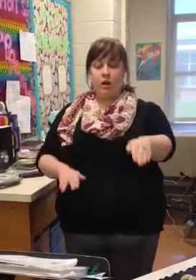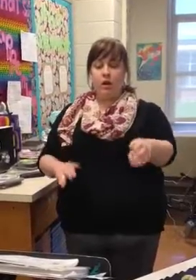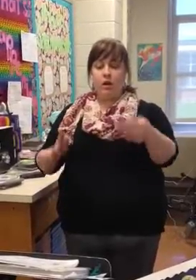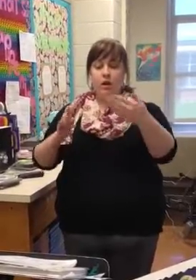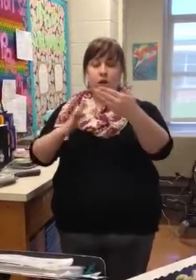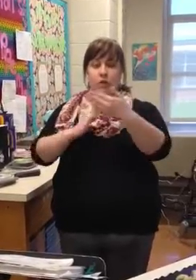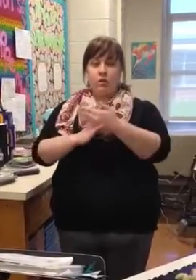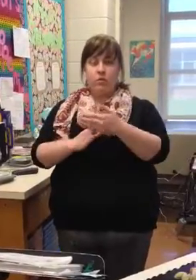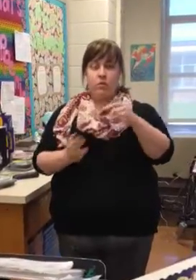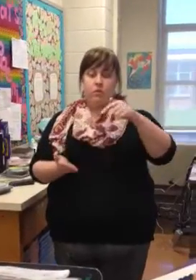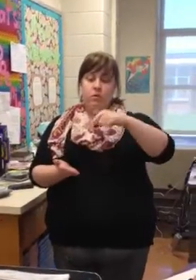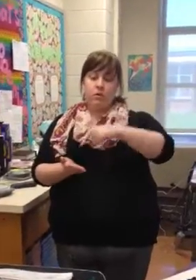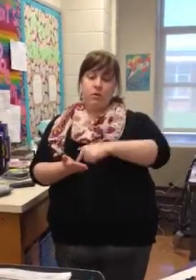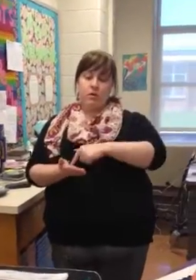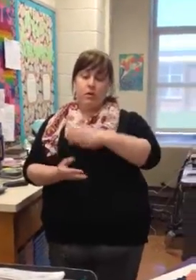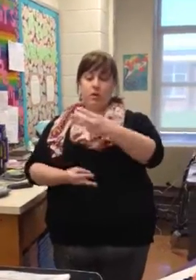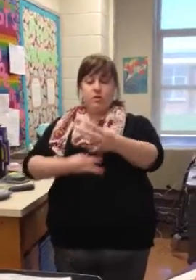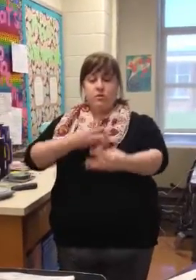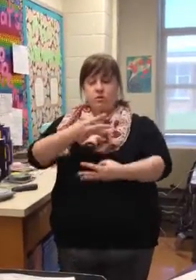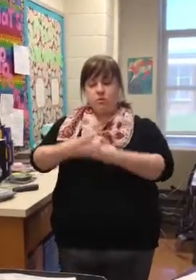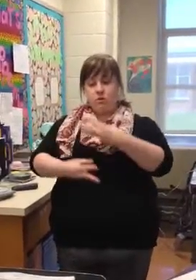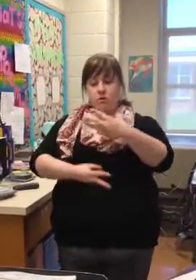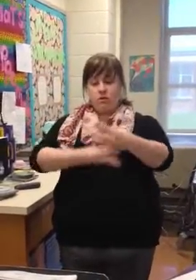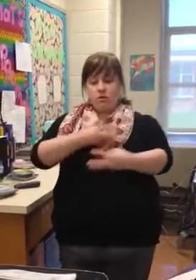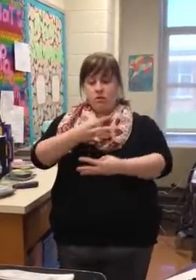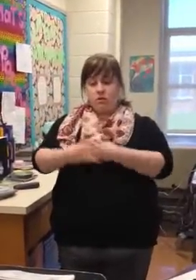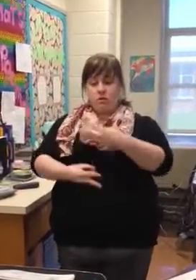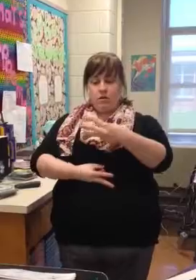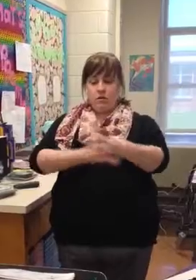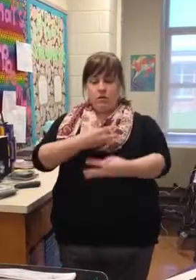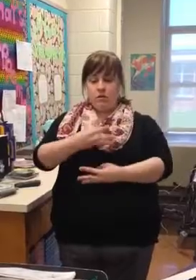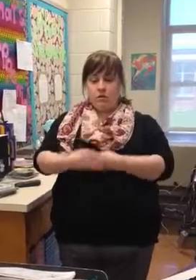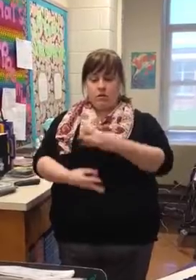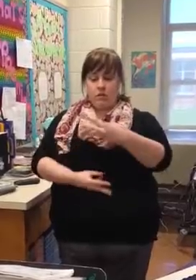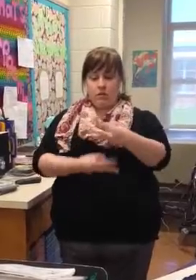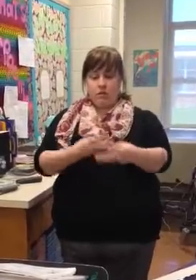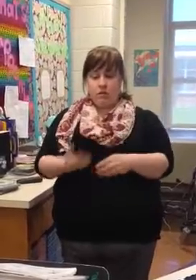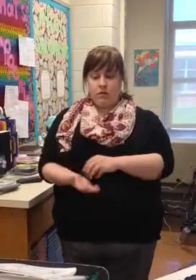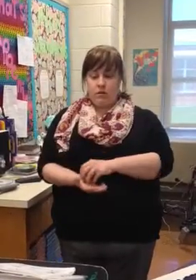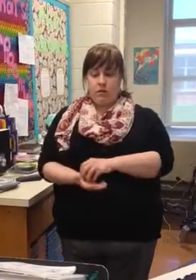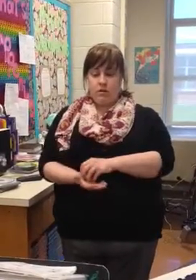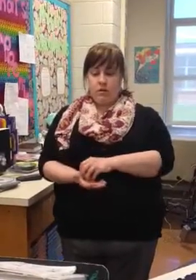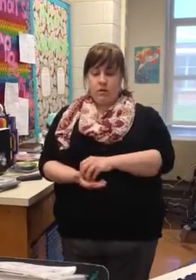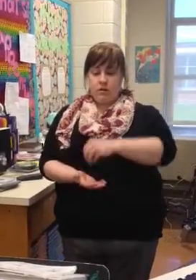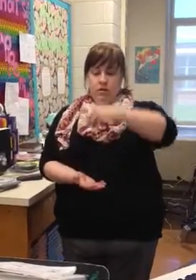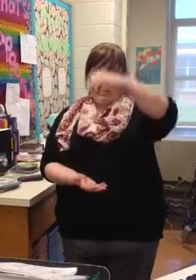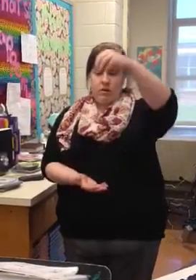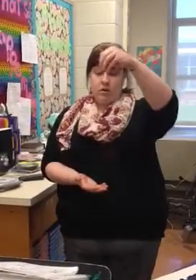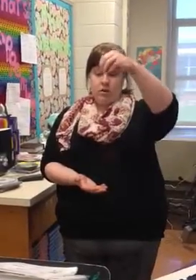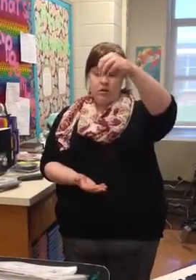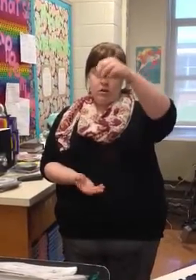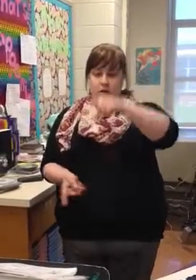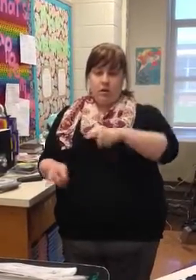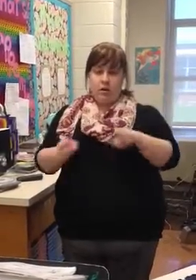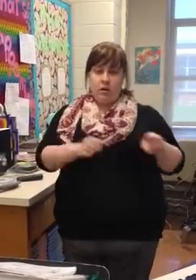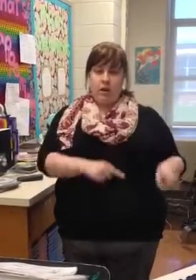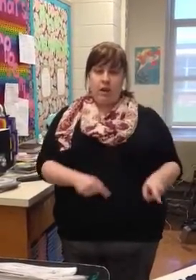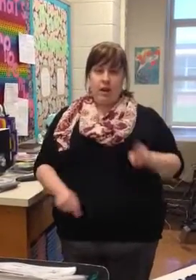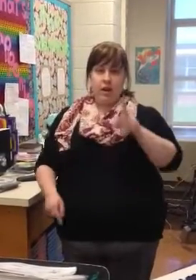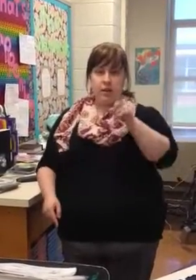through this world Learn as